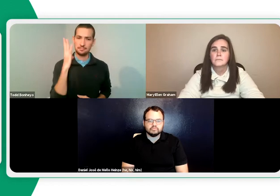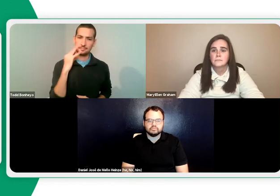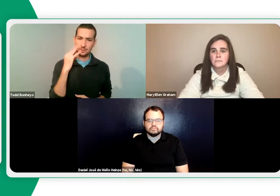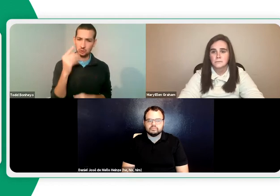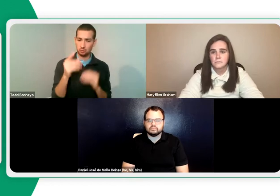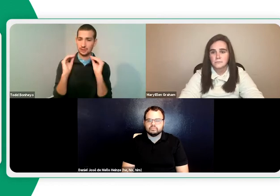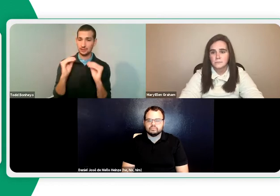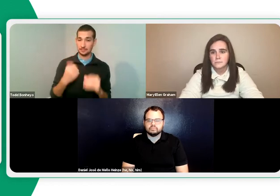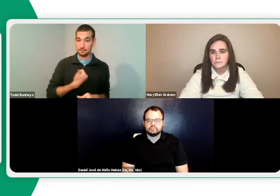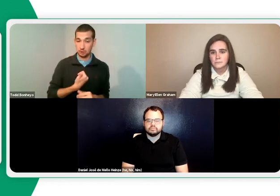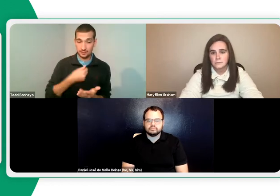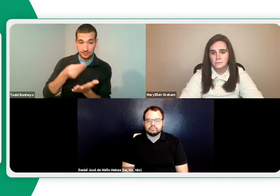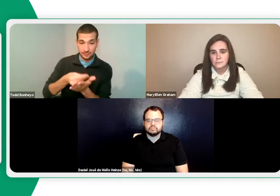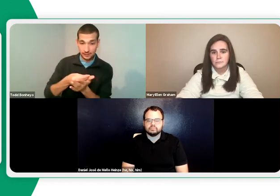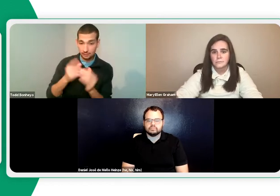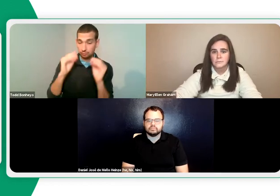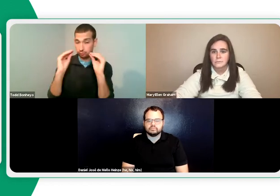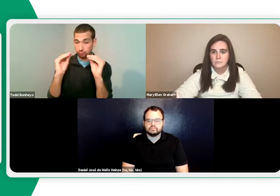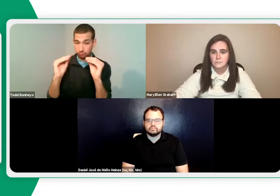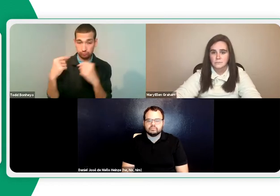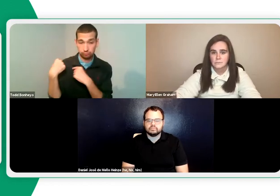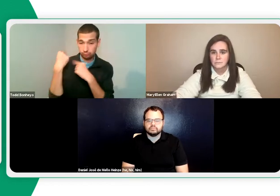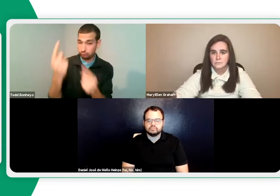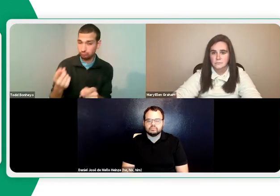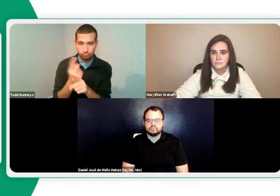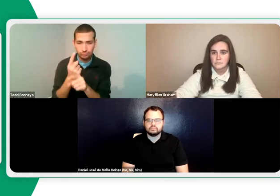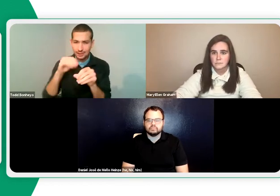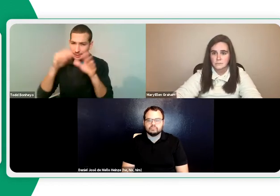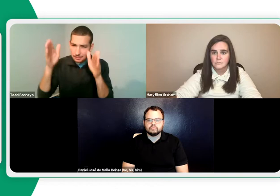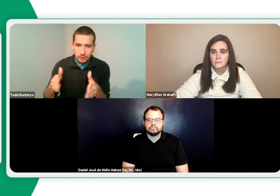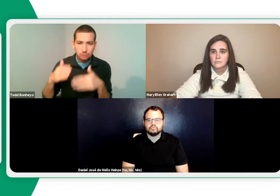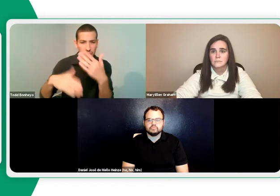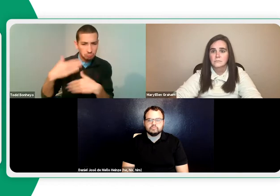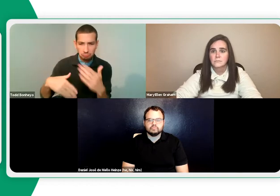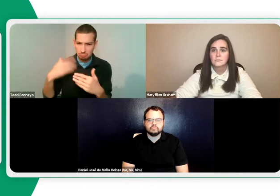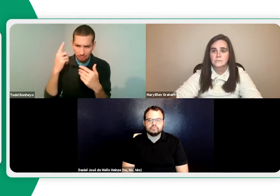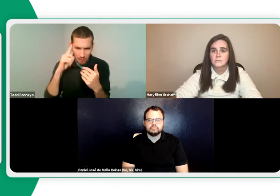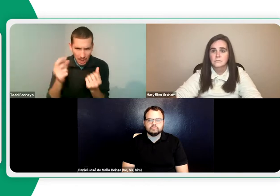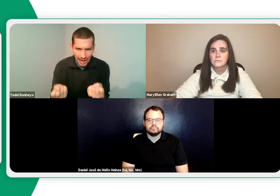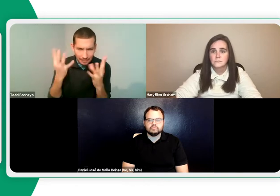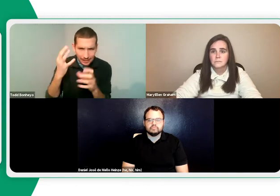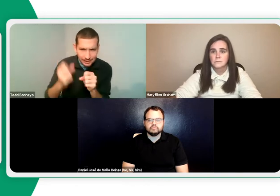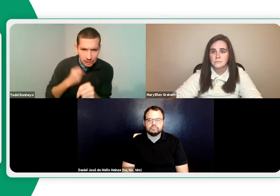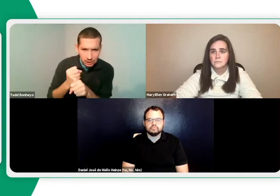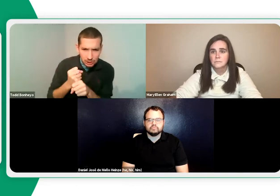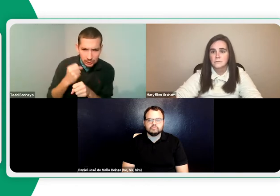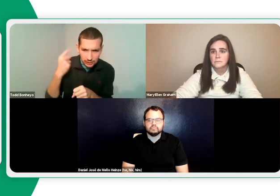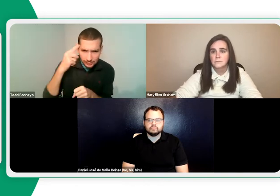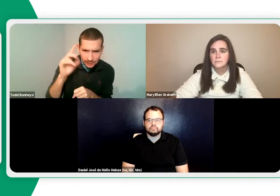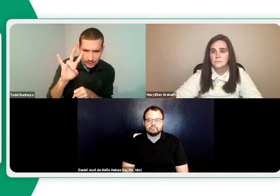Daniel, I'm curious, with your experience, you teach personal finance, and you've taught that for a while. And you've taught that in a face